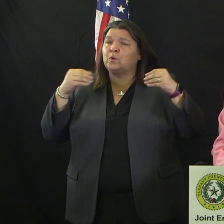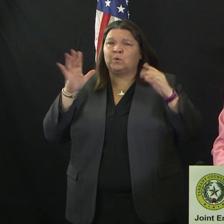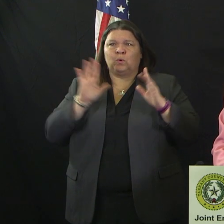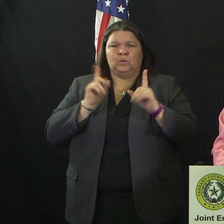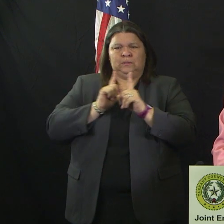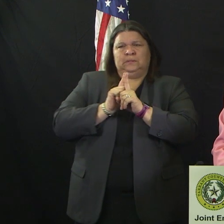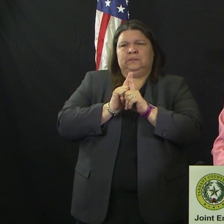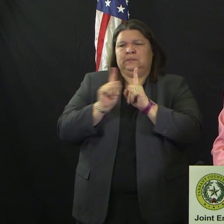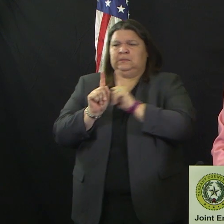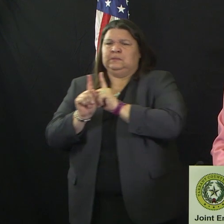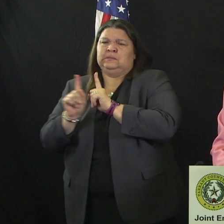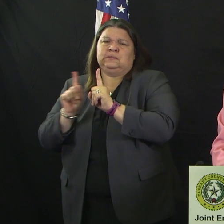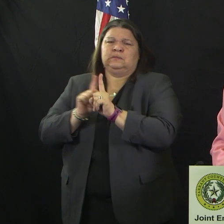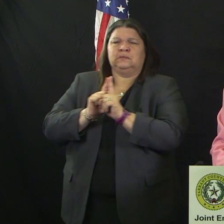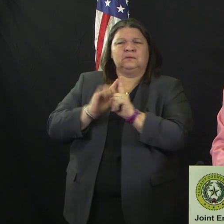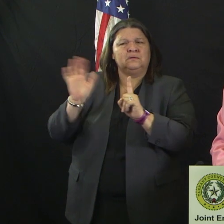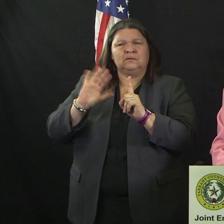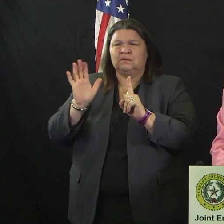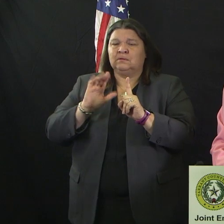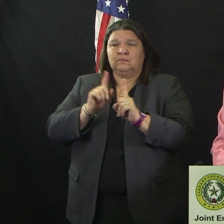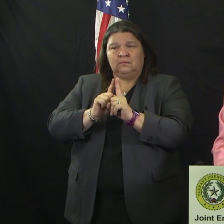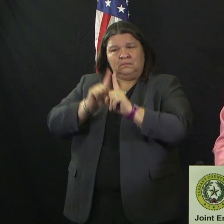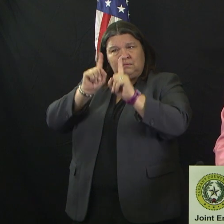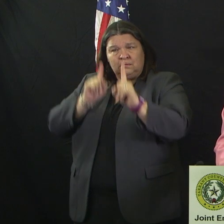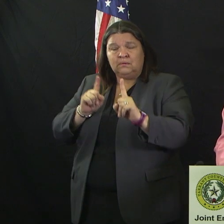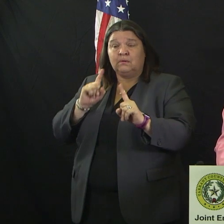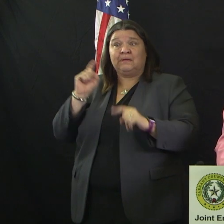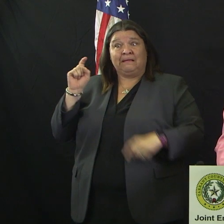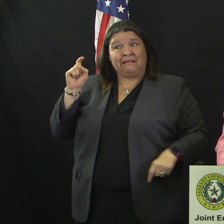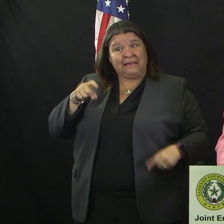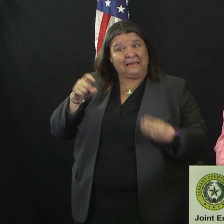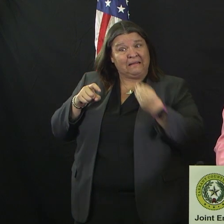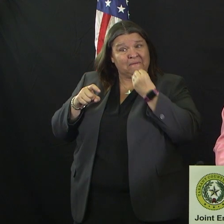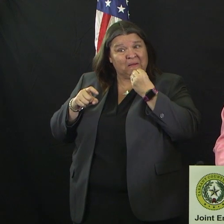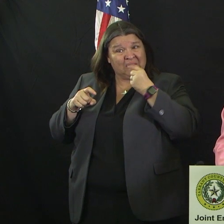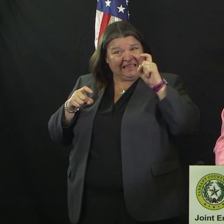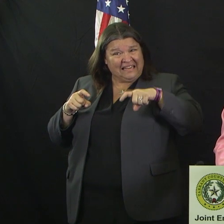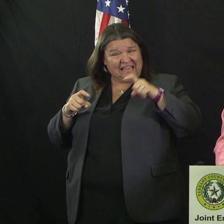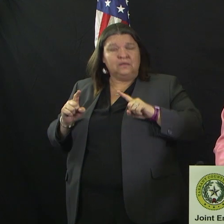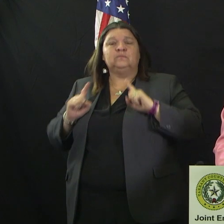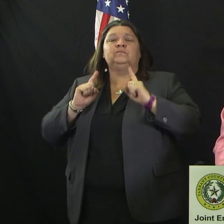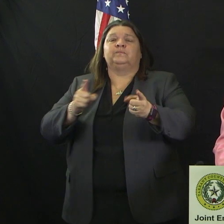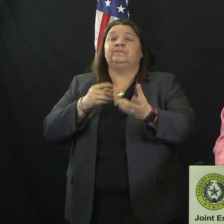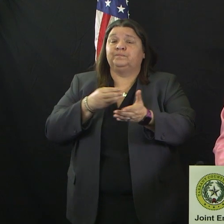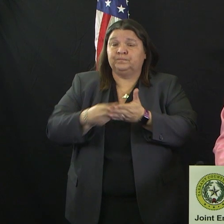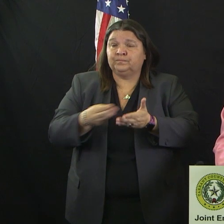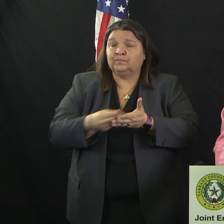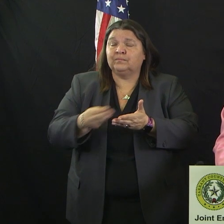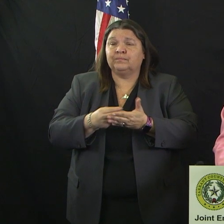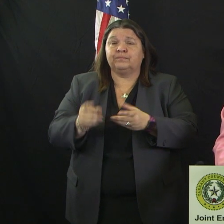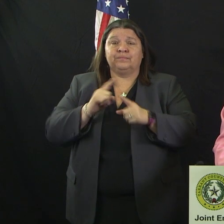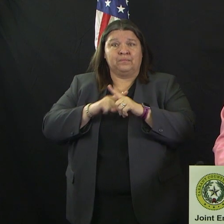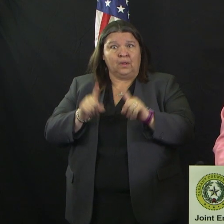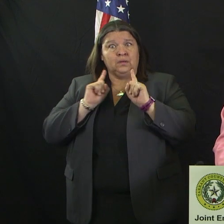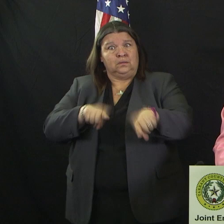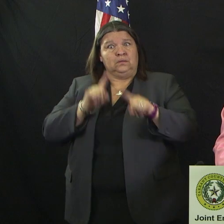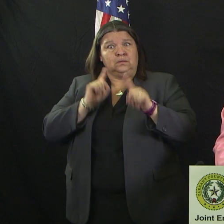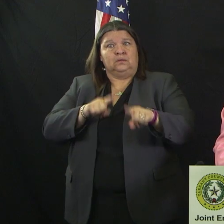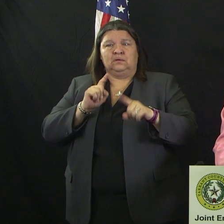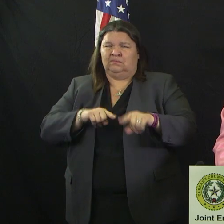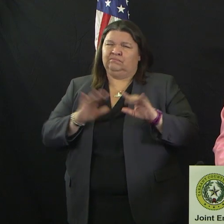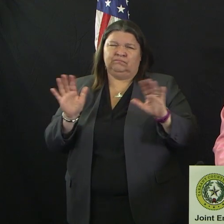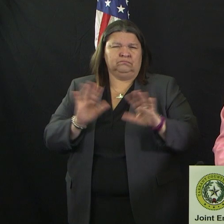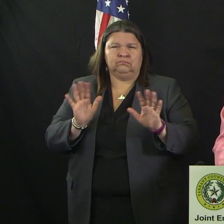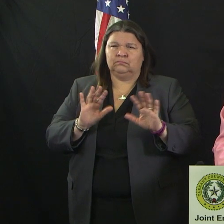shop, but you need a great distance between you. We will be likely directing code and fire inspection staff